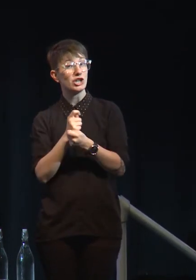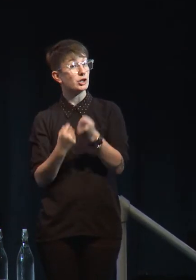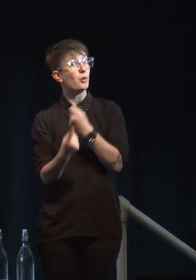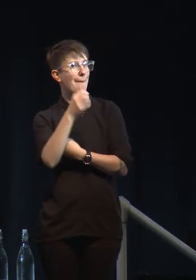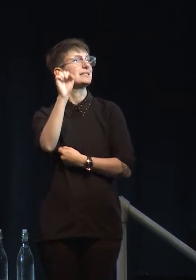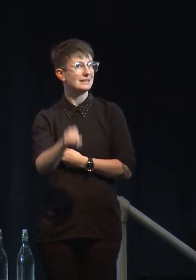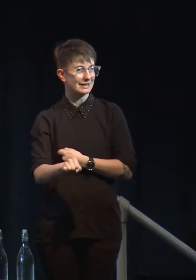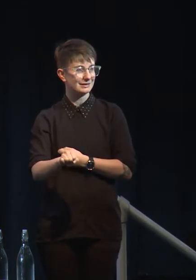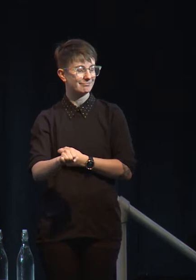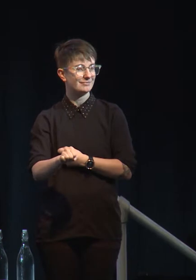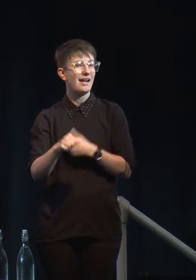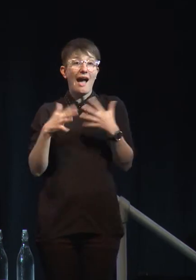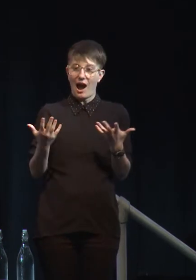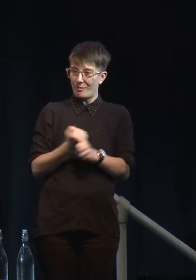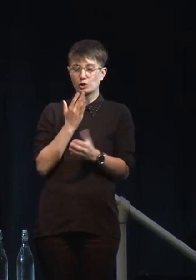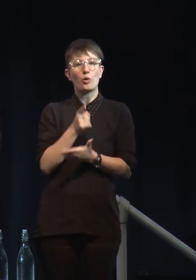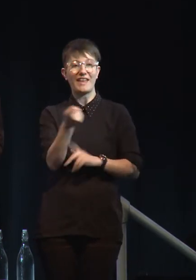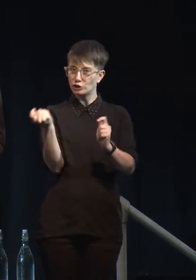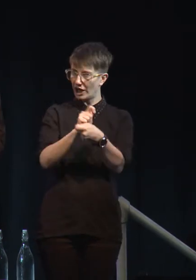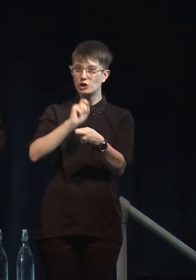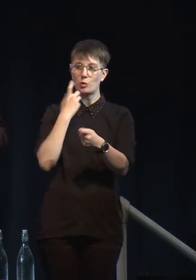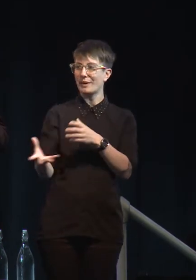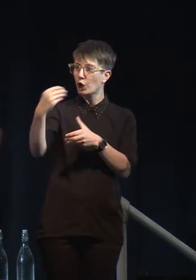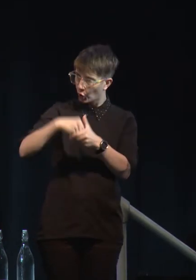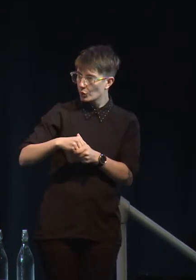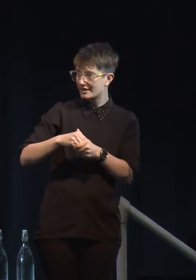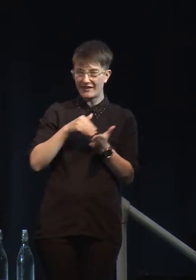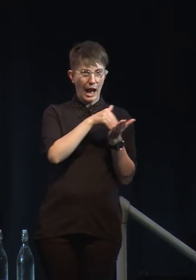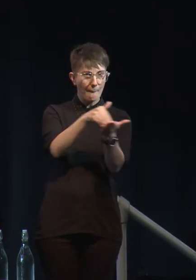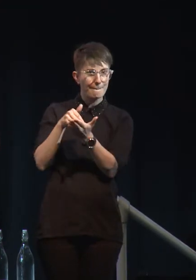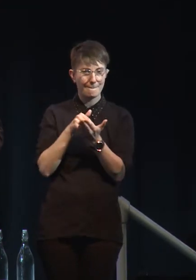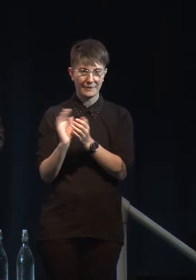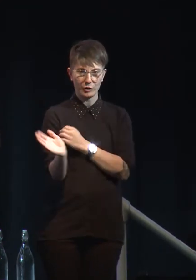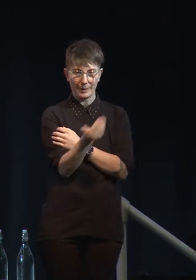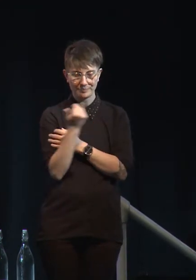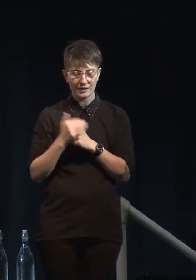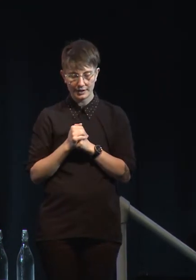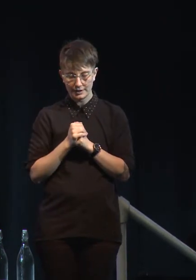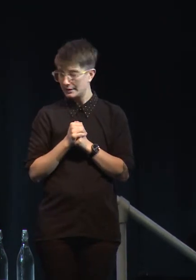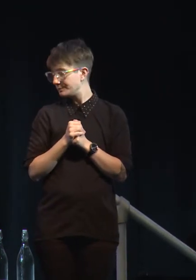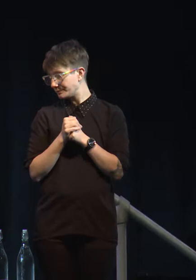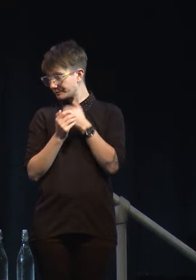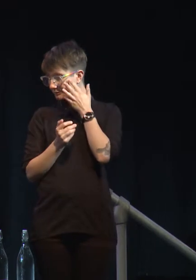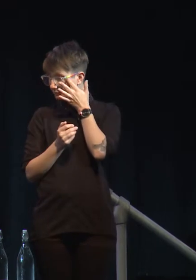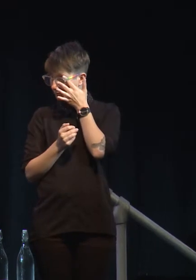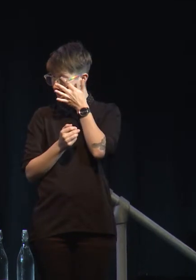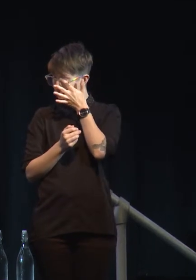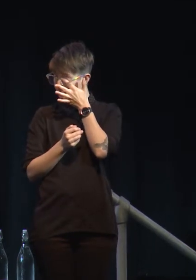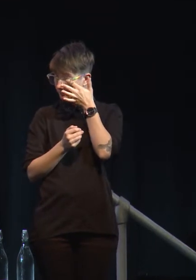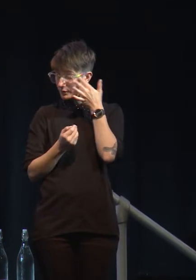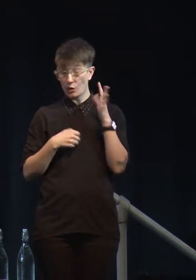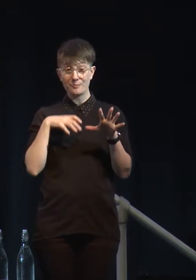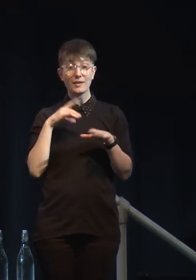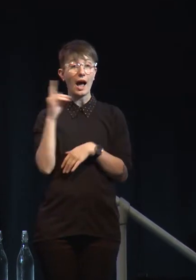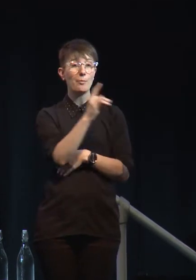ag, we acknowledge, has been a huge part of the New Zealand economy since its inception. It's deeply ingrained in the very fabric